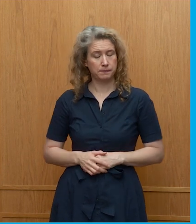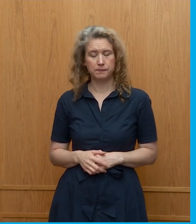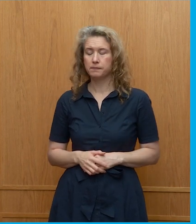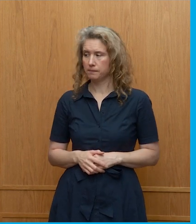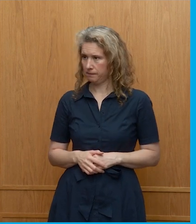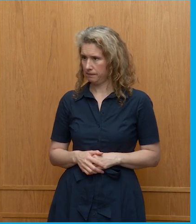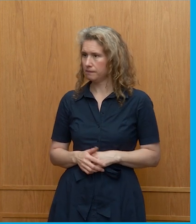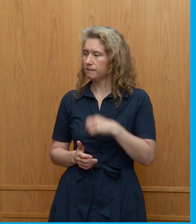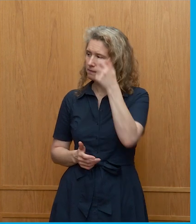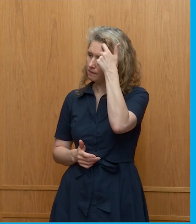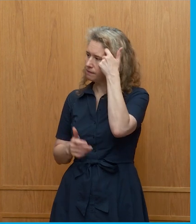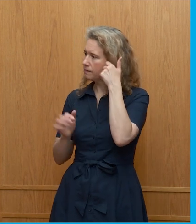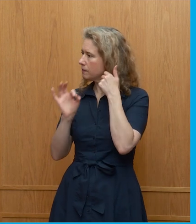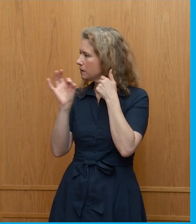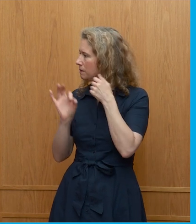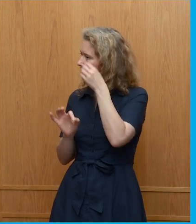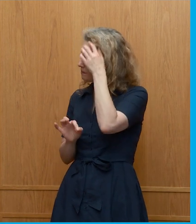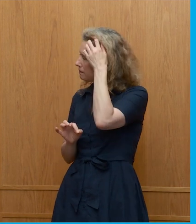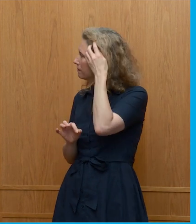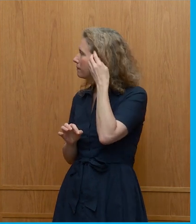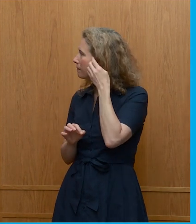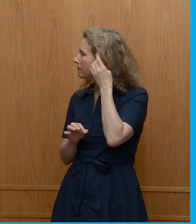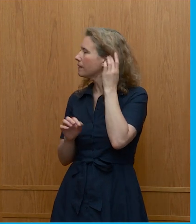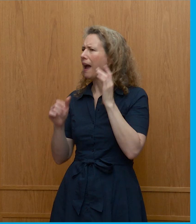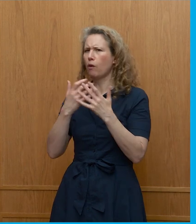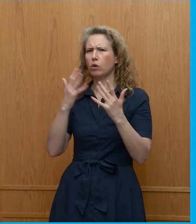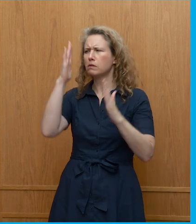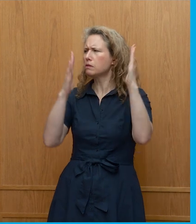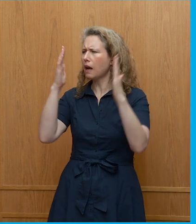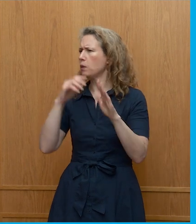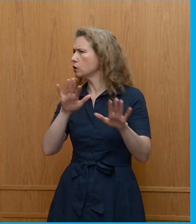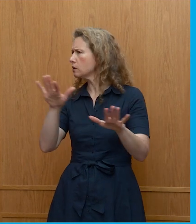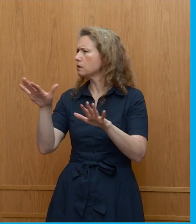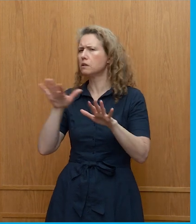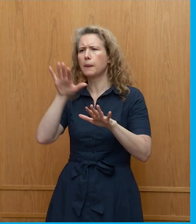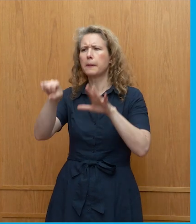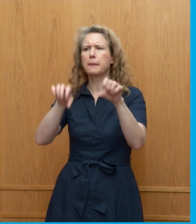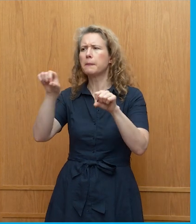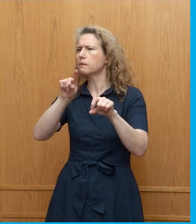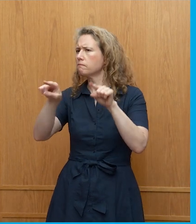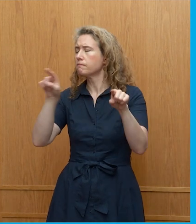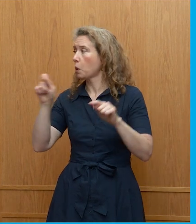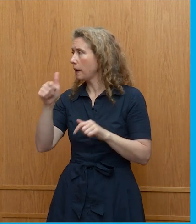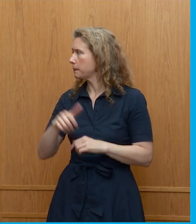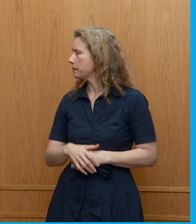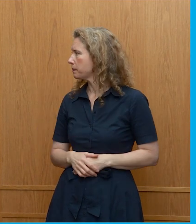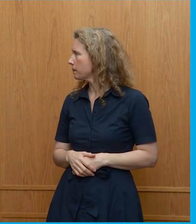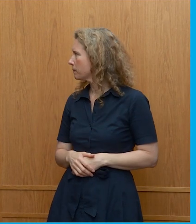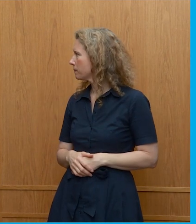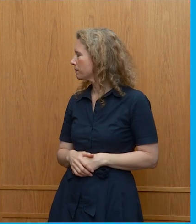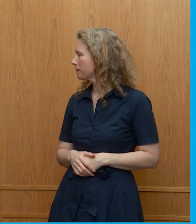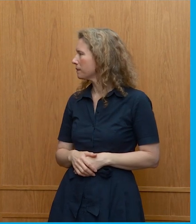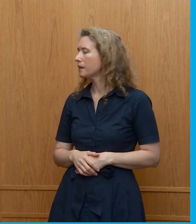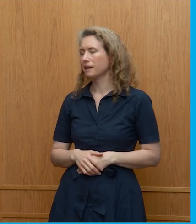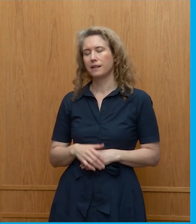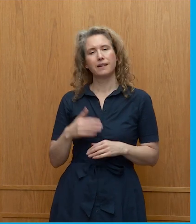You want to ask a question? I'm aware of the different hands, I'm just going to bring people in as I can, OK? So just at the front